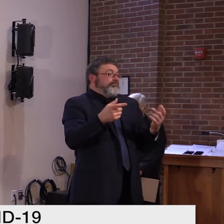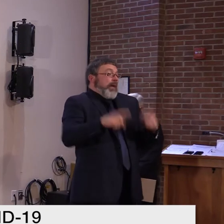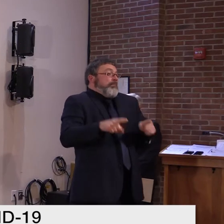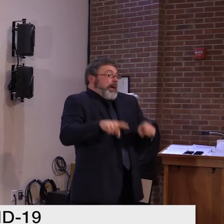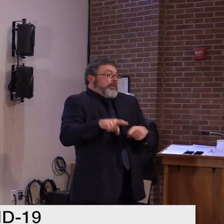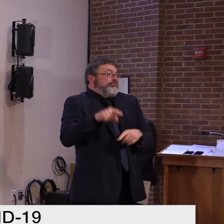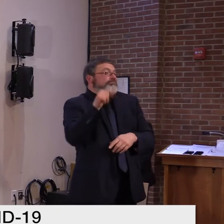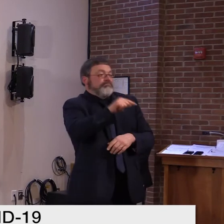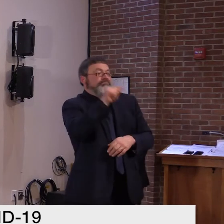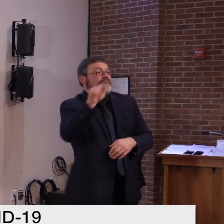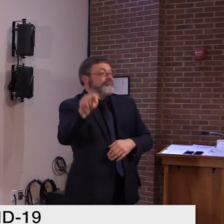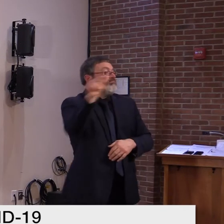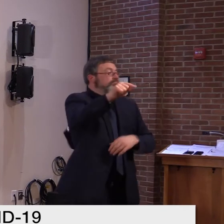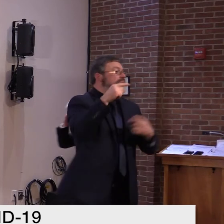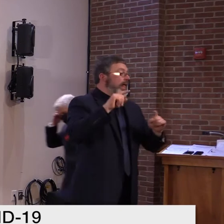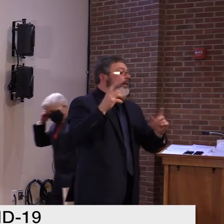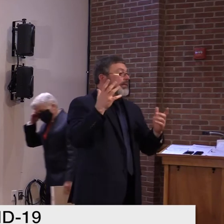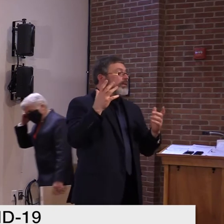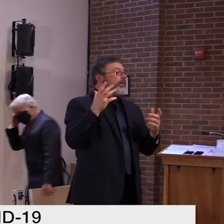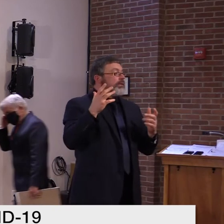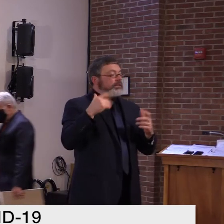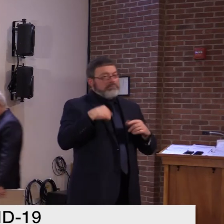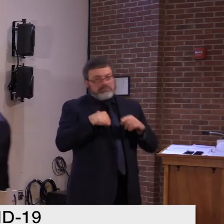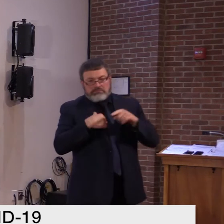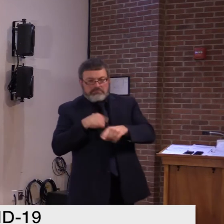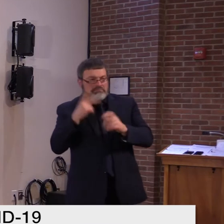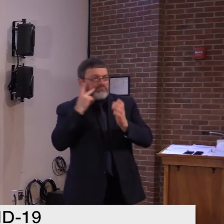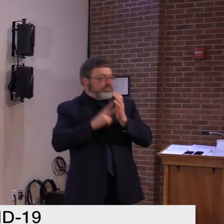but I might ask Secretary Smith to, uh, comment further.